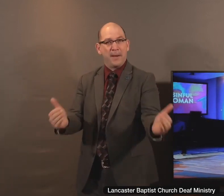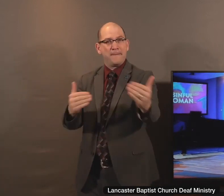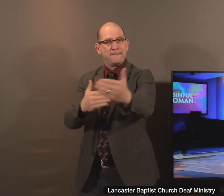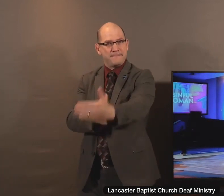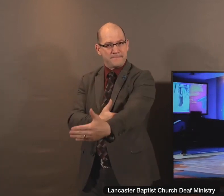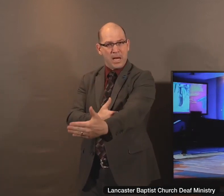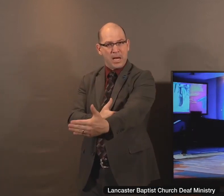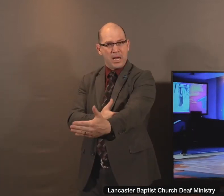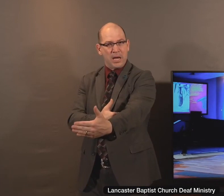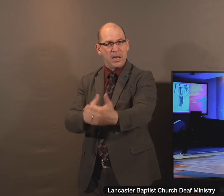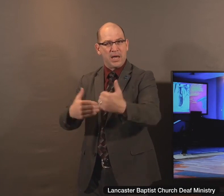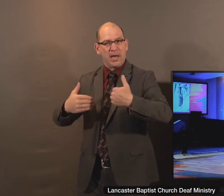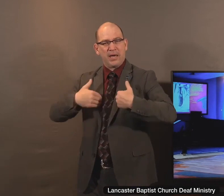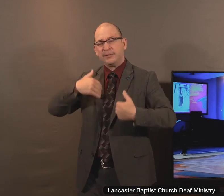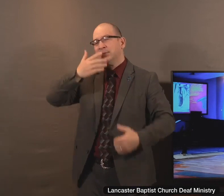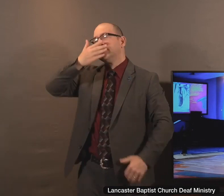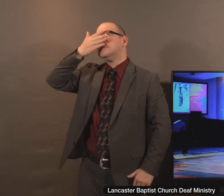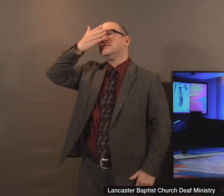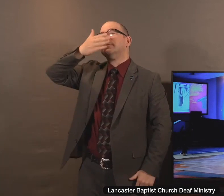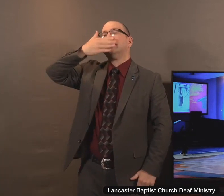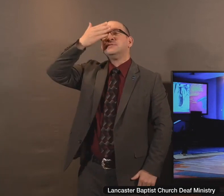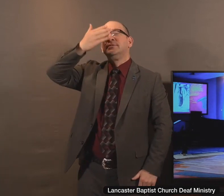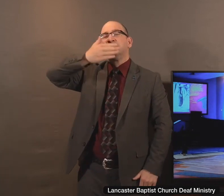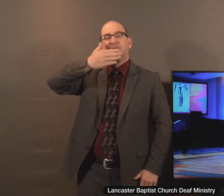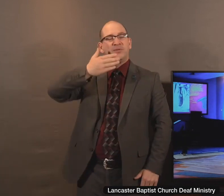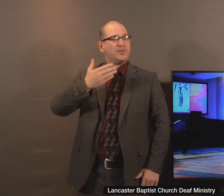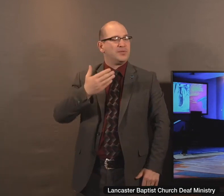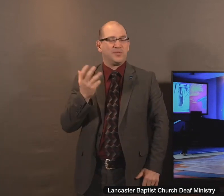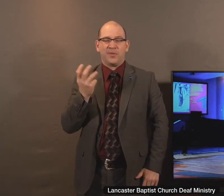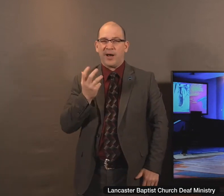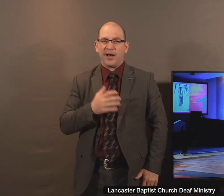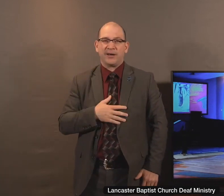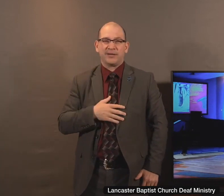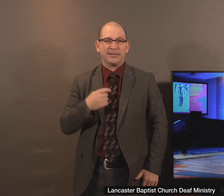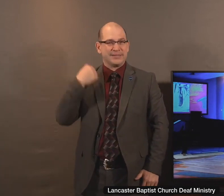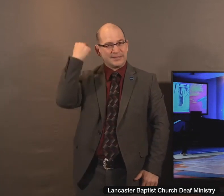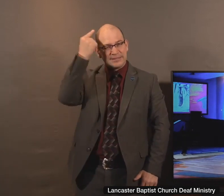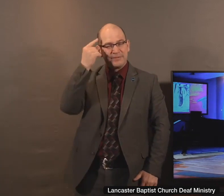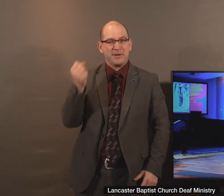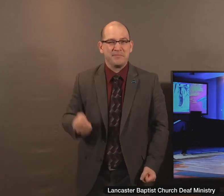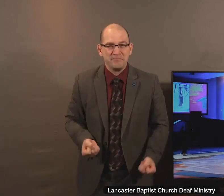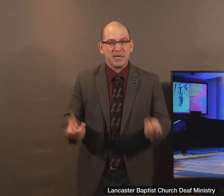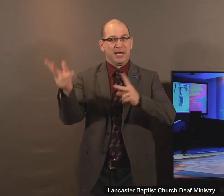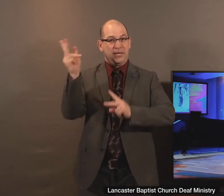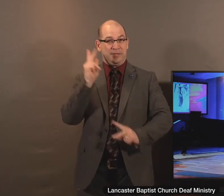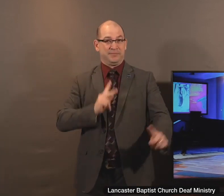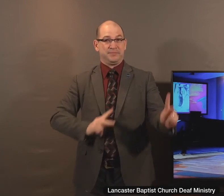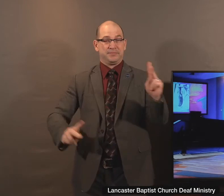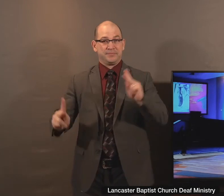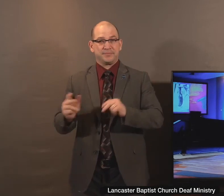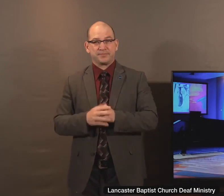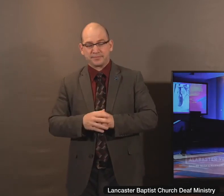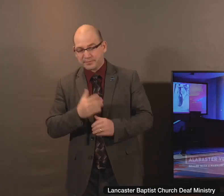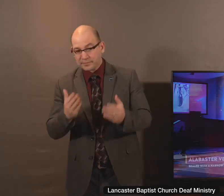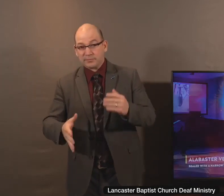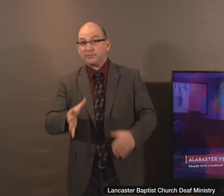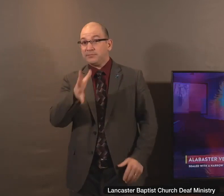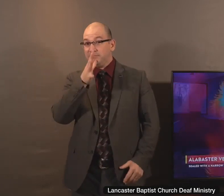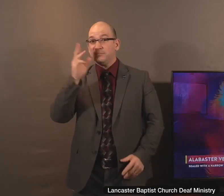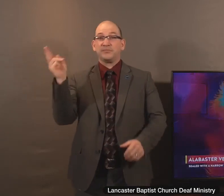ancient ointments. And I think of so many today that even moms today that use ointments and